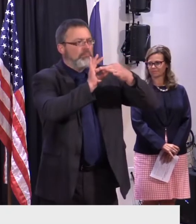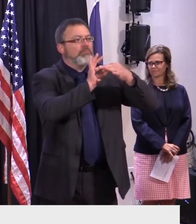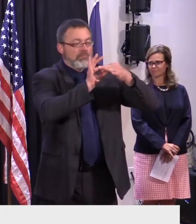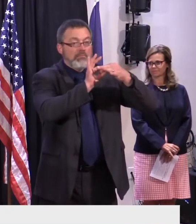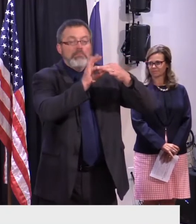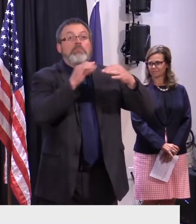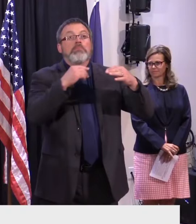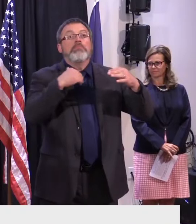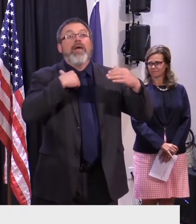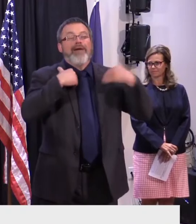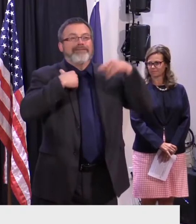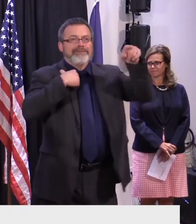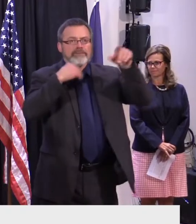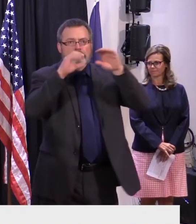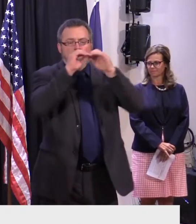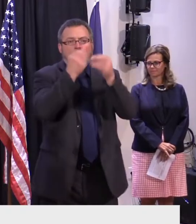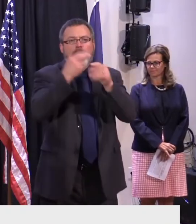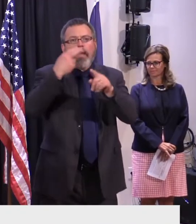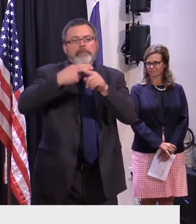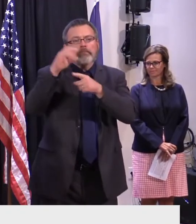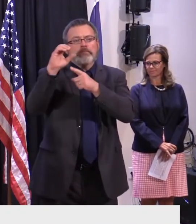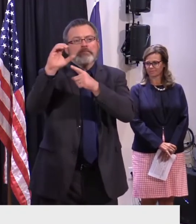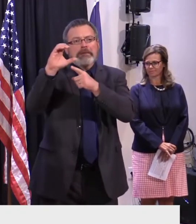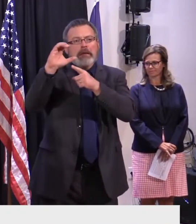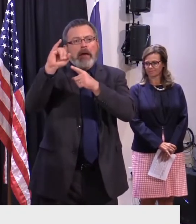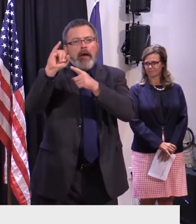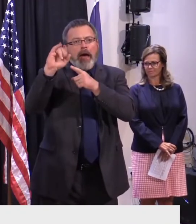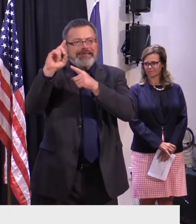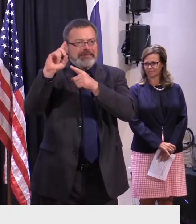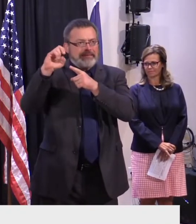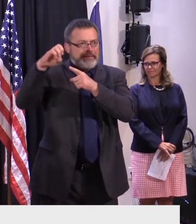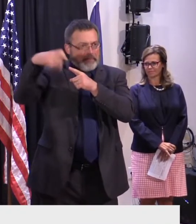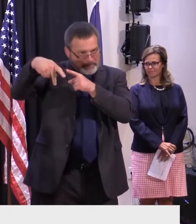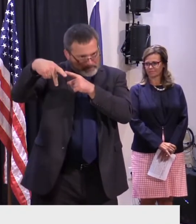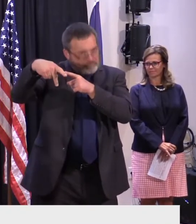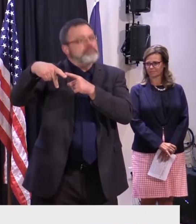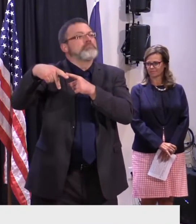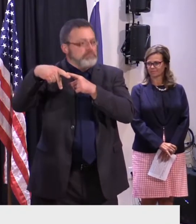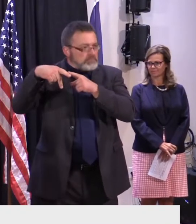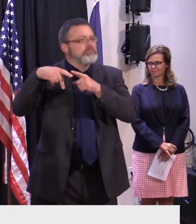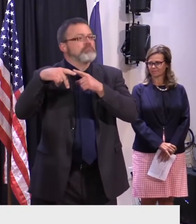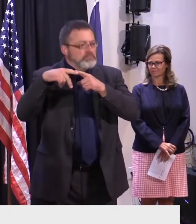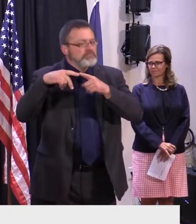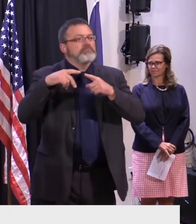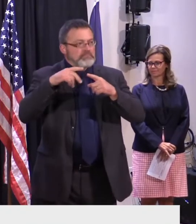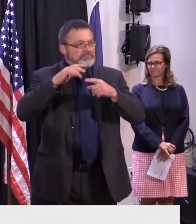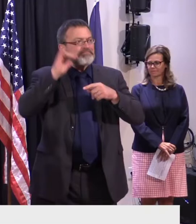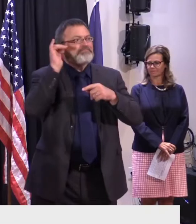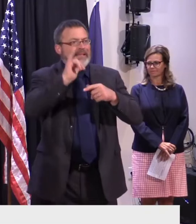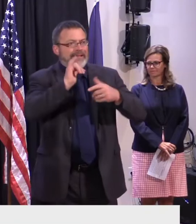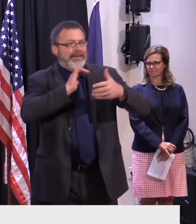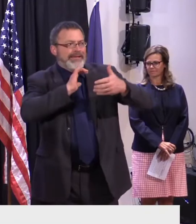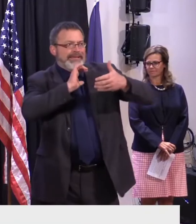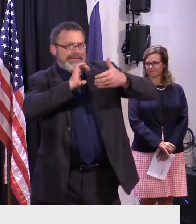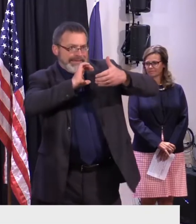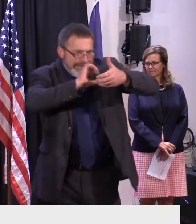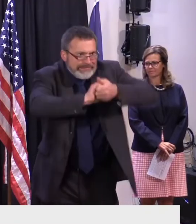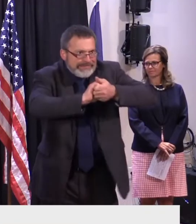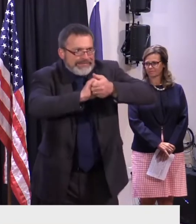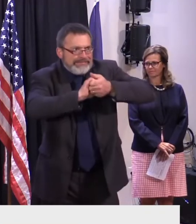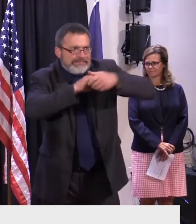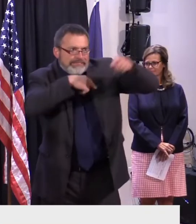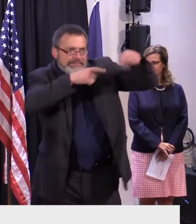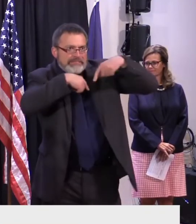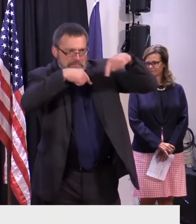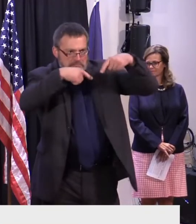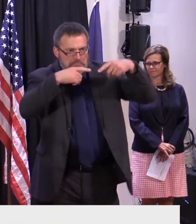contracted with to help connect us with more companies who have an interest in having a footprint in the United States. And